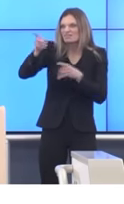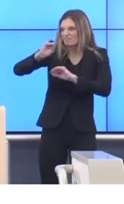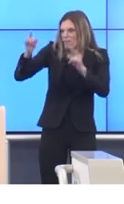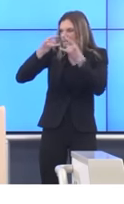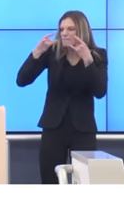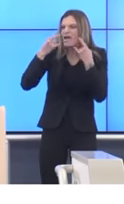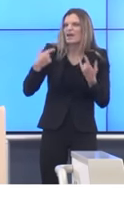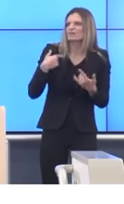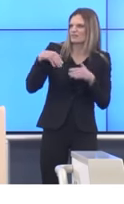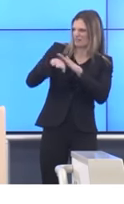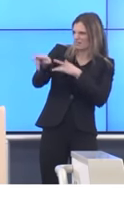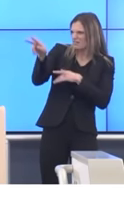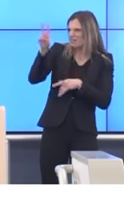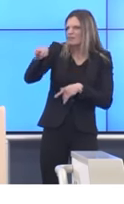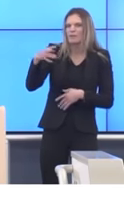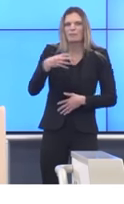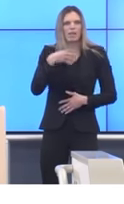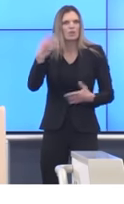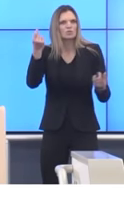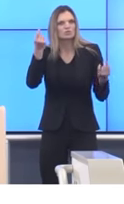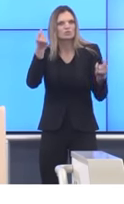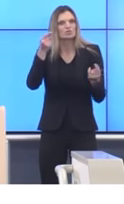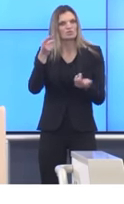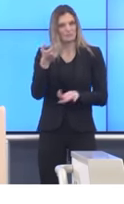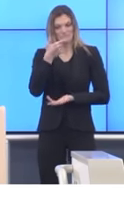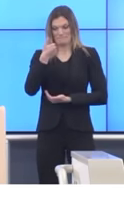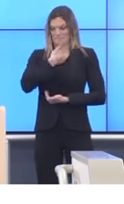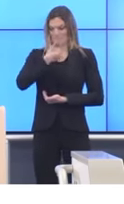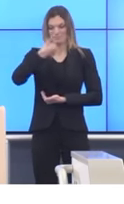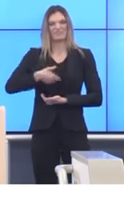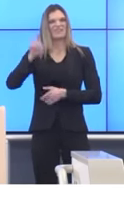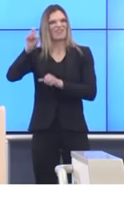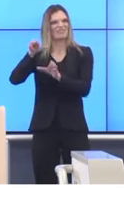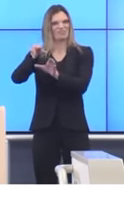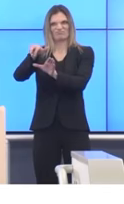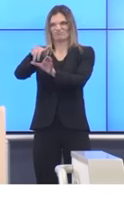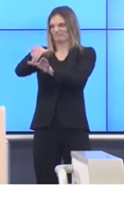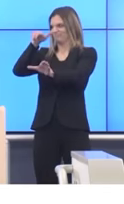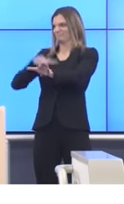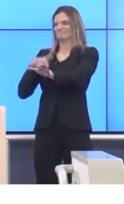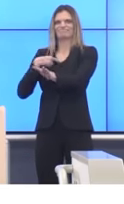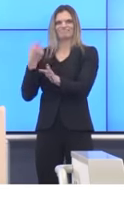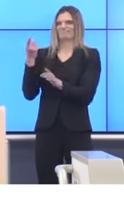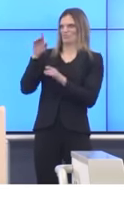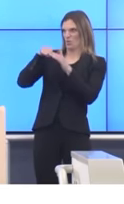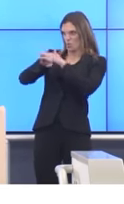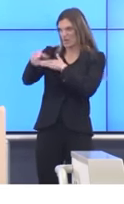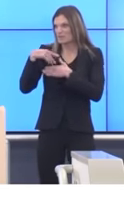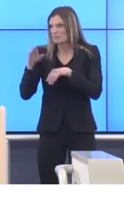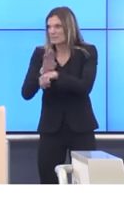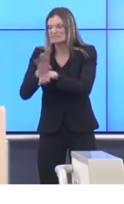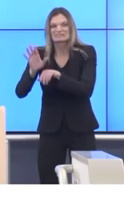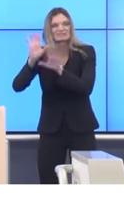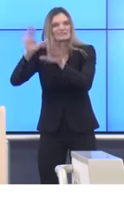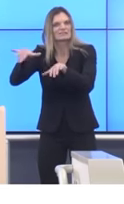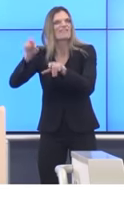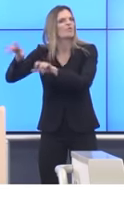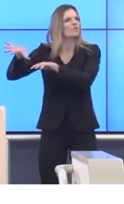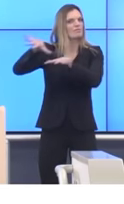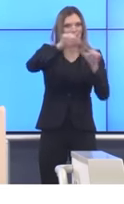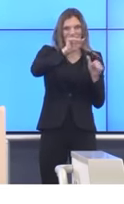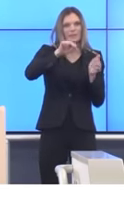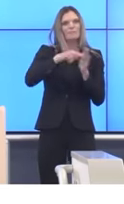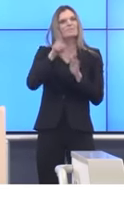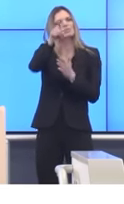business because they're not following the law and they're not doing what they need to do to keep you safe. We each have choices that we have to